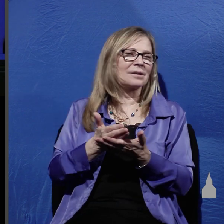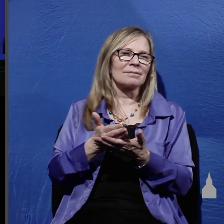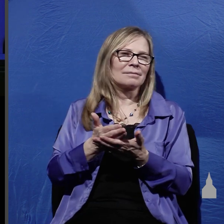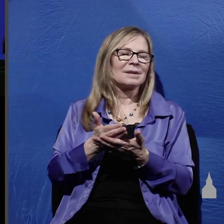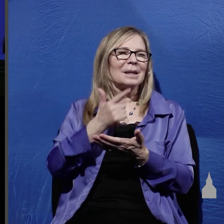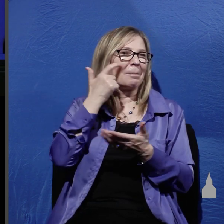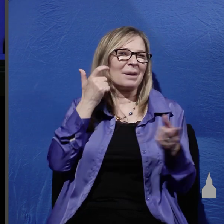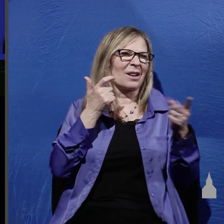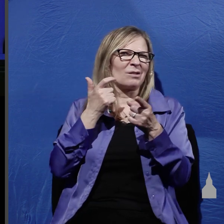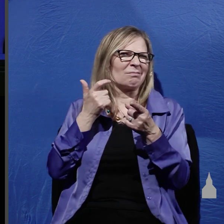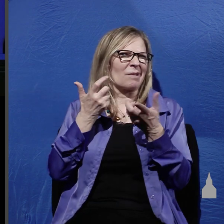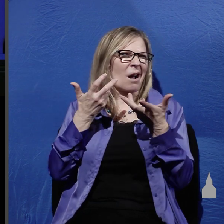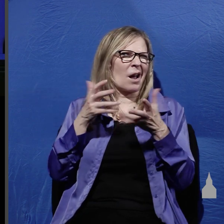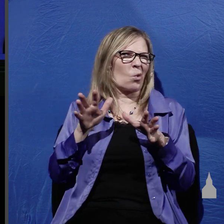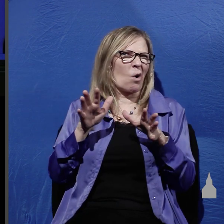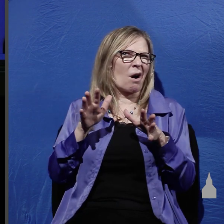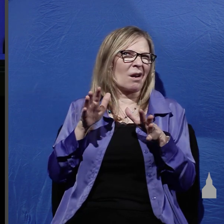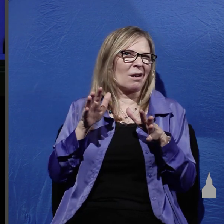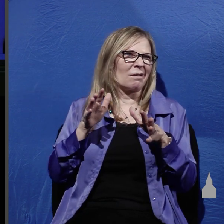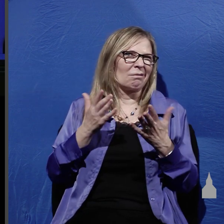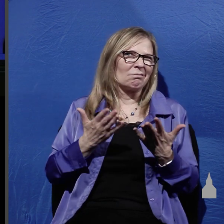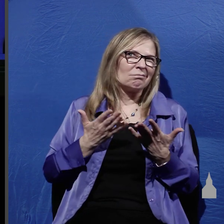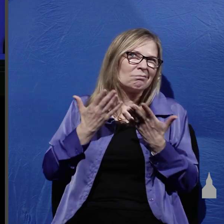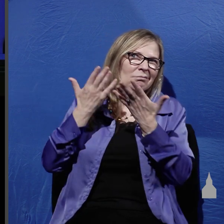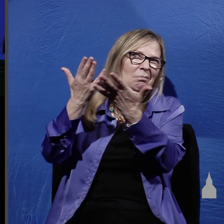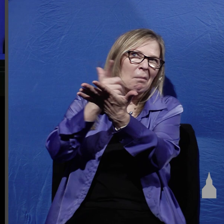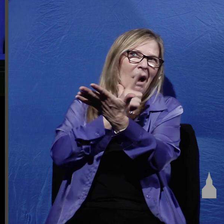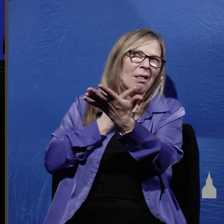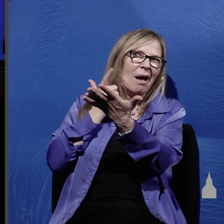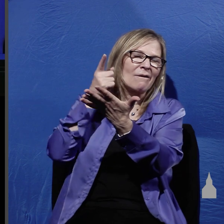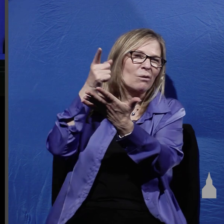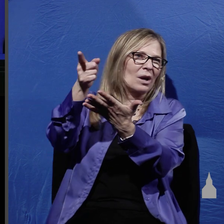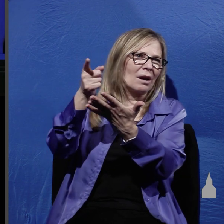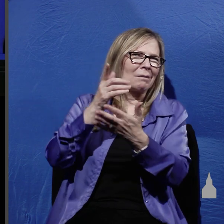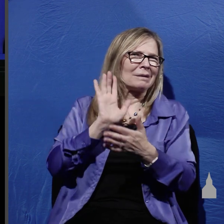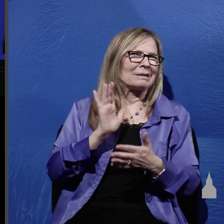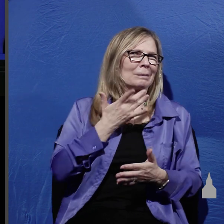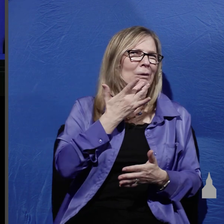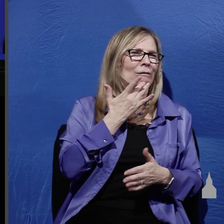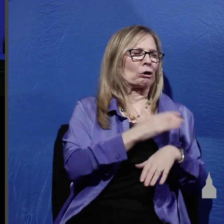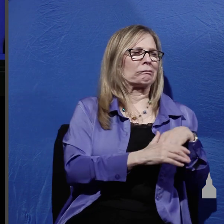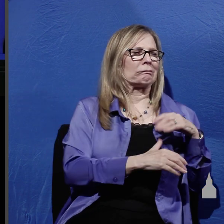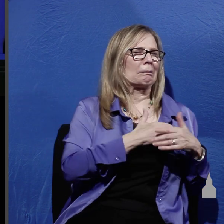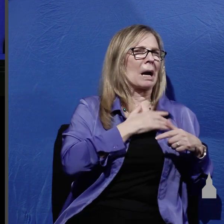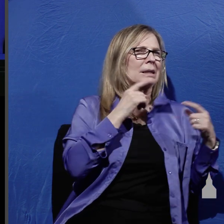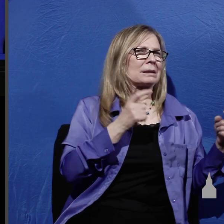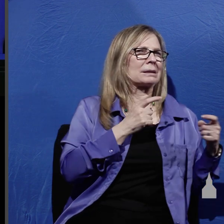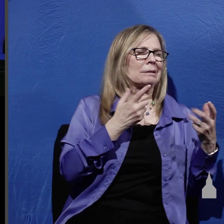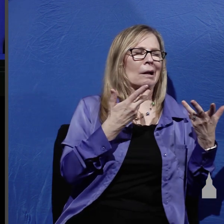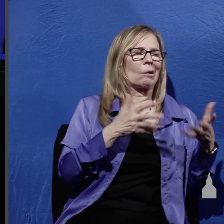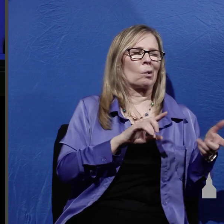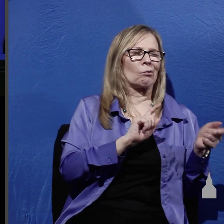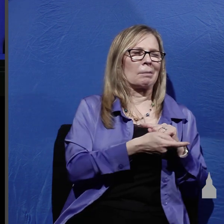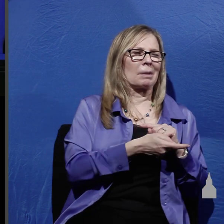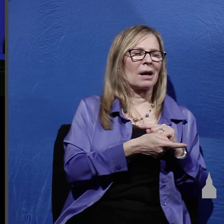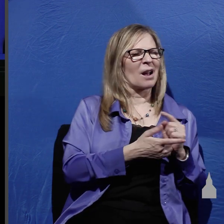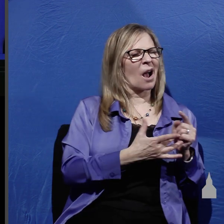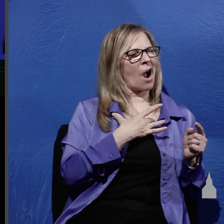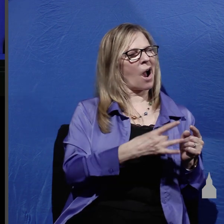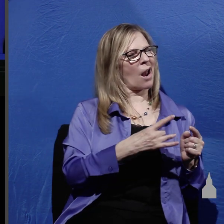your life to Christ as Lord you're comfortable in your sin you don't want to repent you like the security